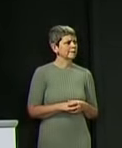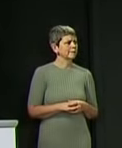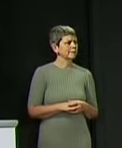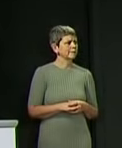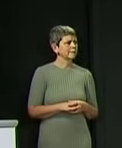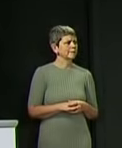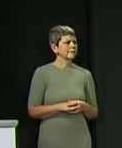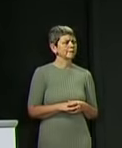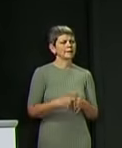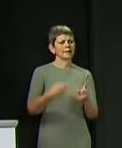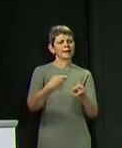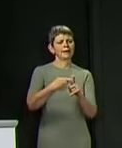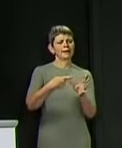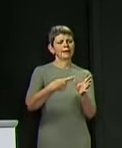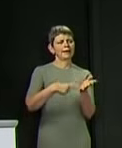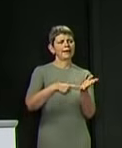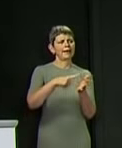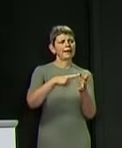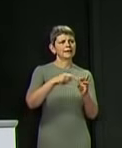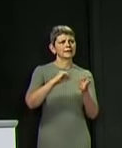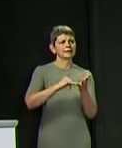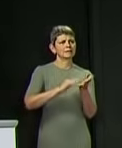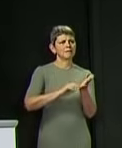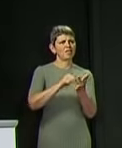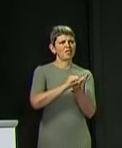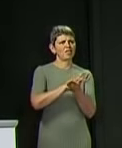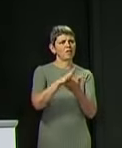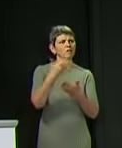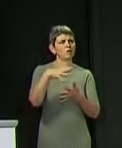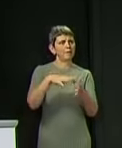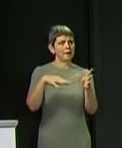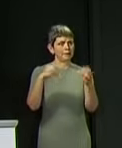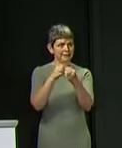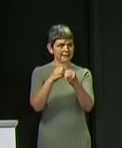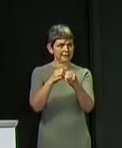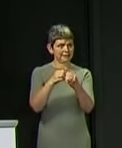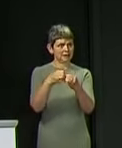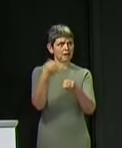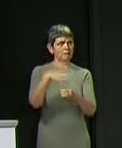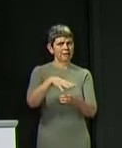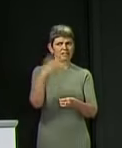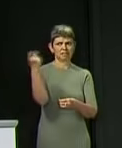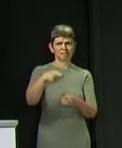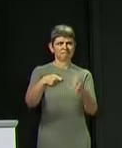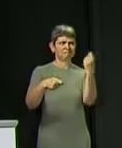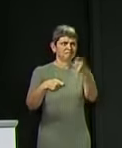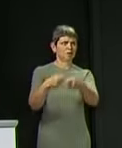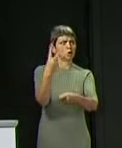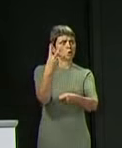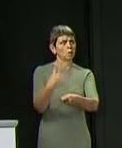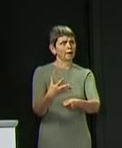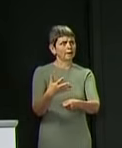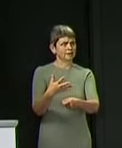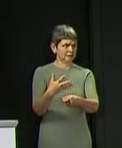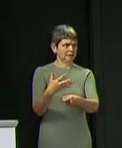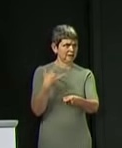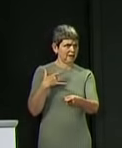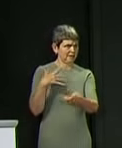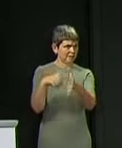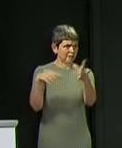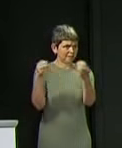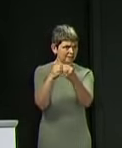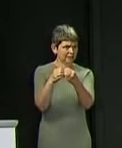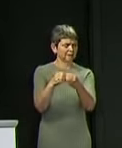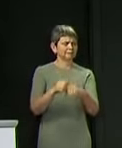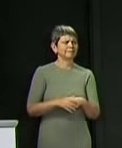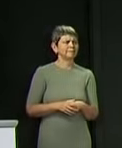Smith from Aberdeen. She's now lost her job twice in the pandemic and the most recent being as a direct result of the new measures in